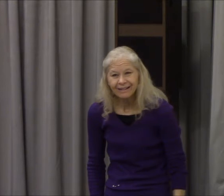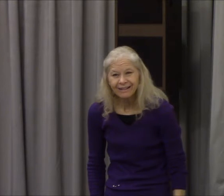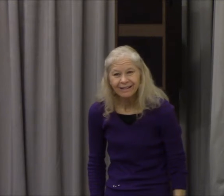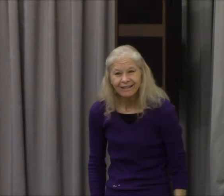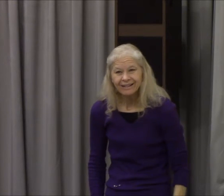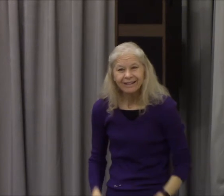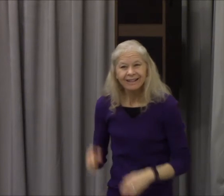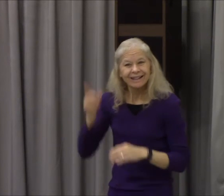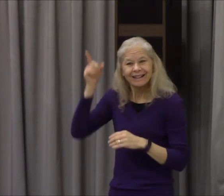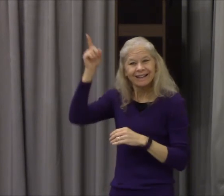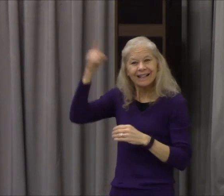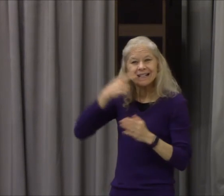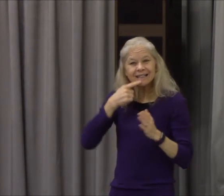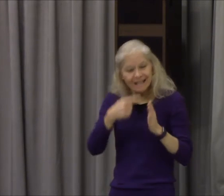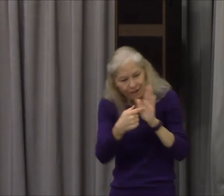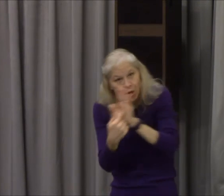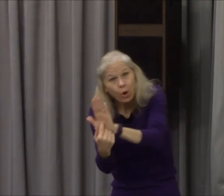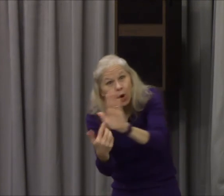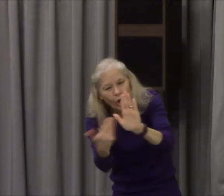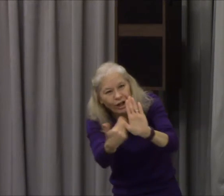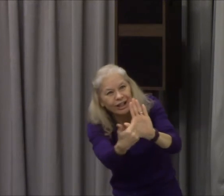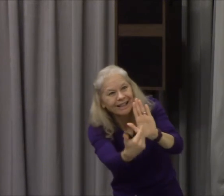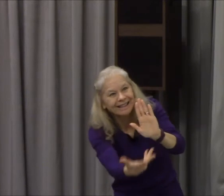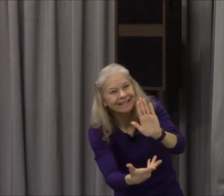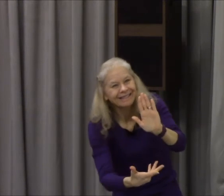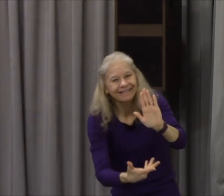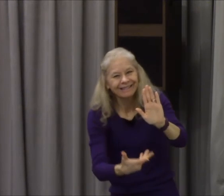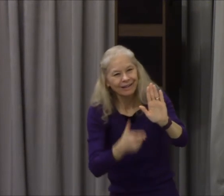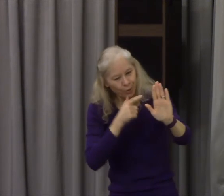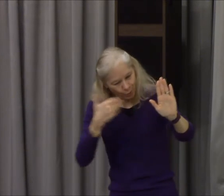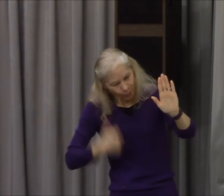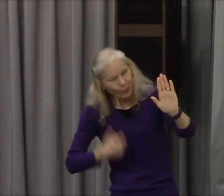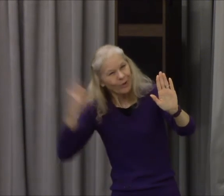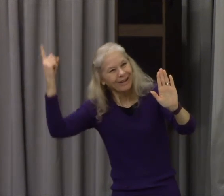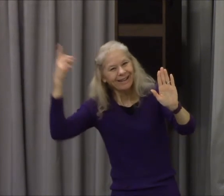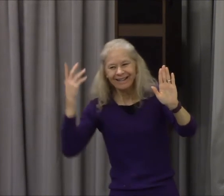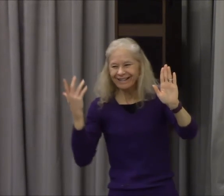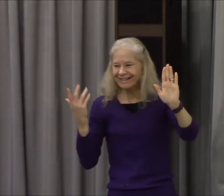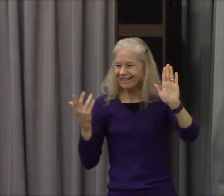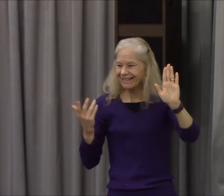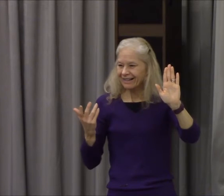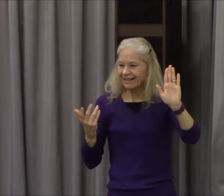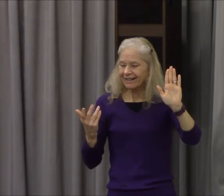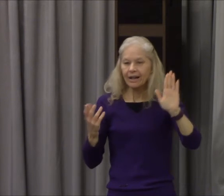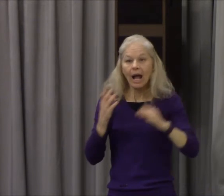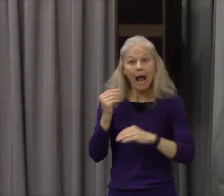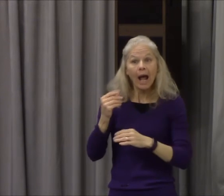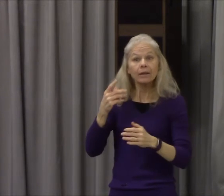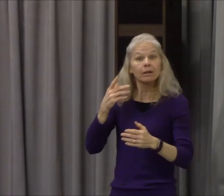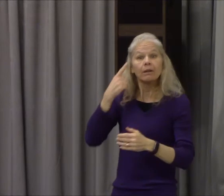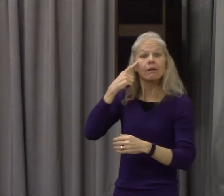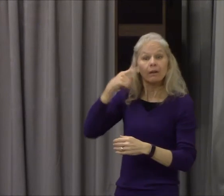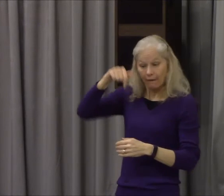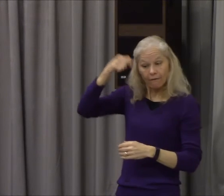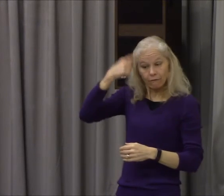now in the expectations of the next life we can apply those things and draw